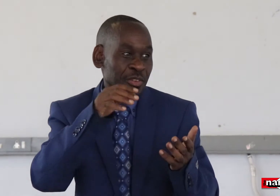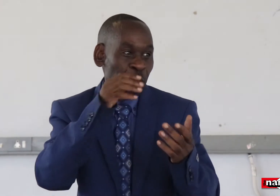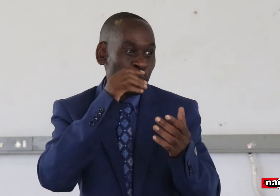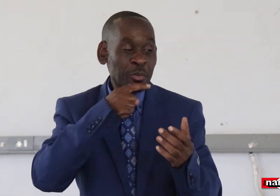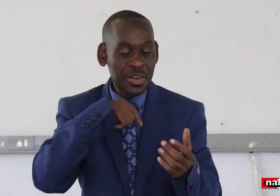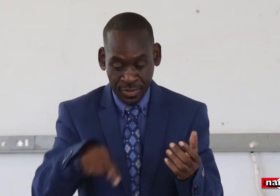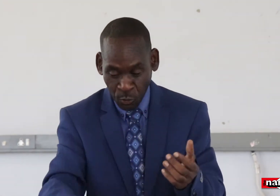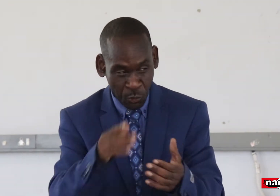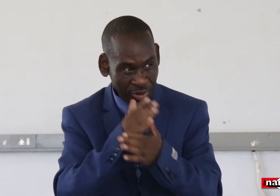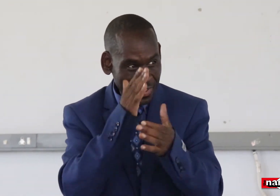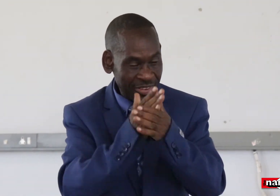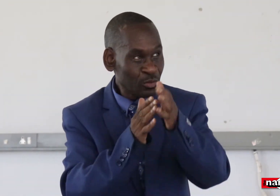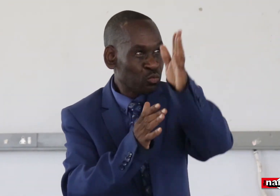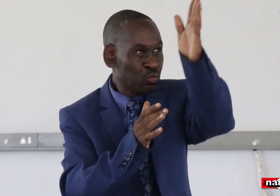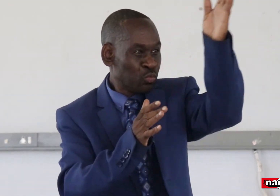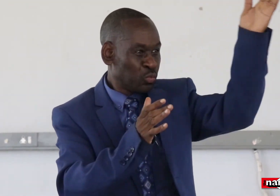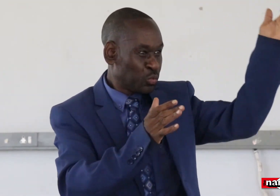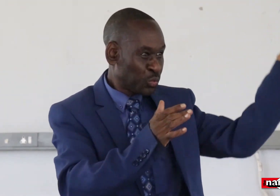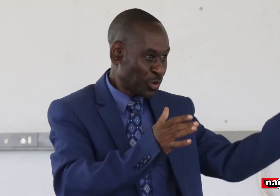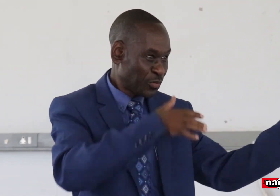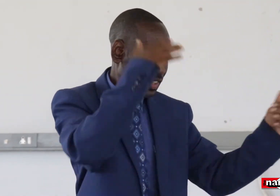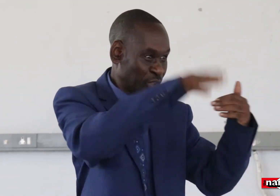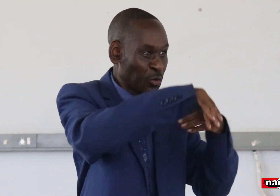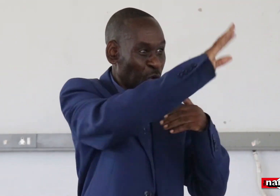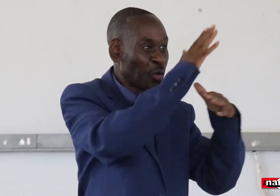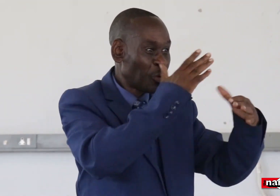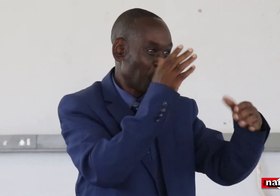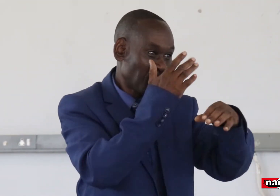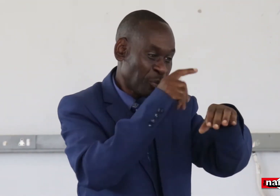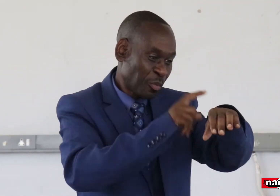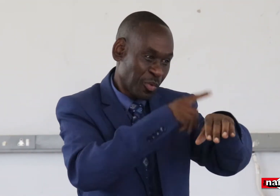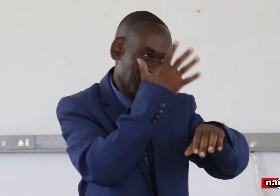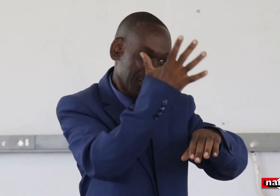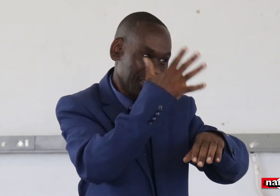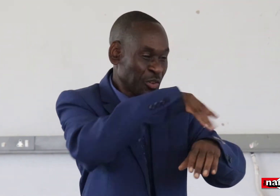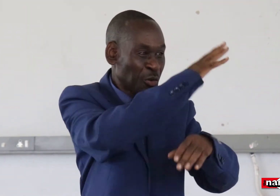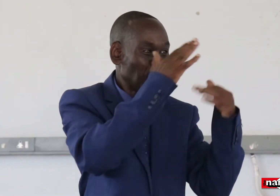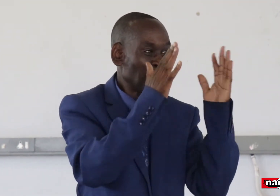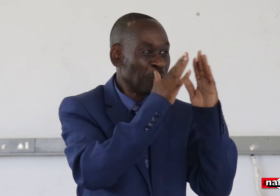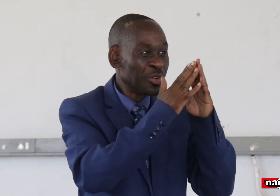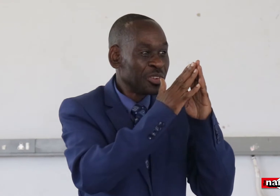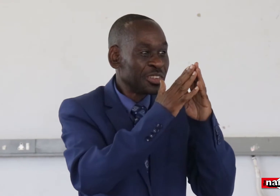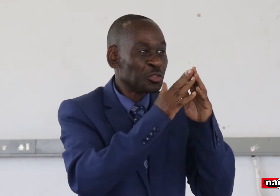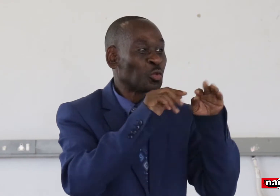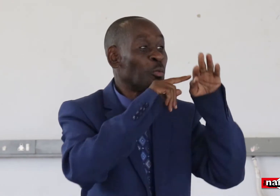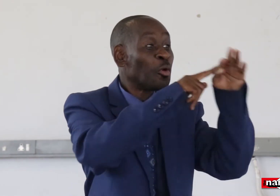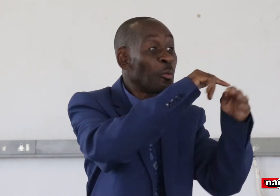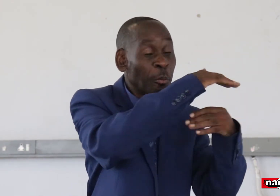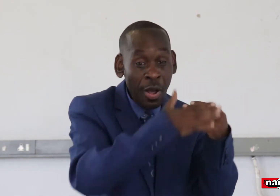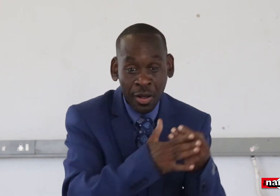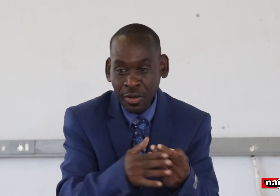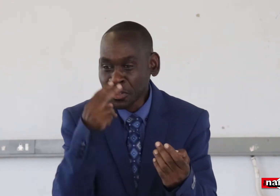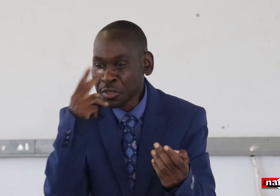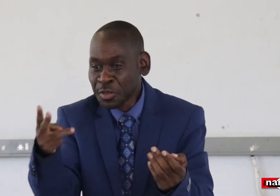they worked from 8 till 5 o'clock.